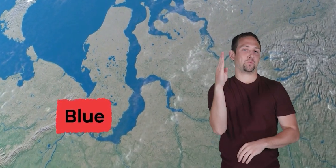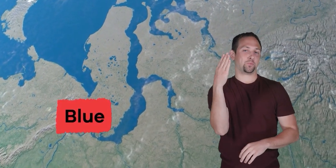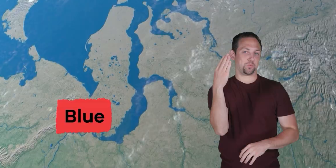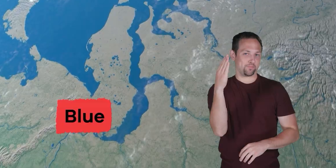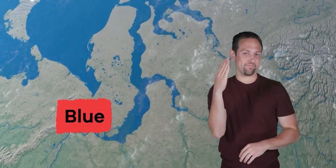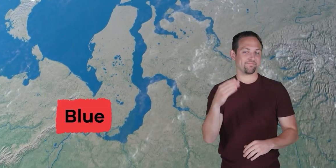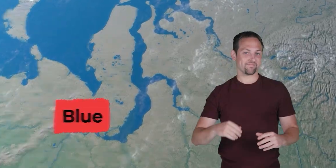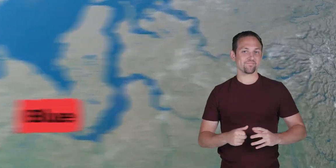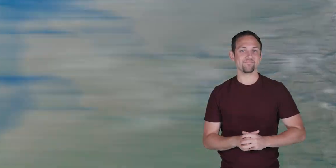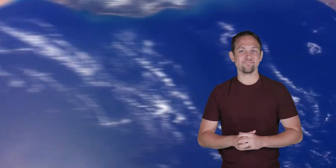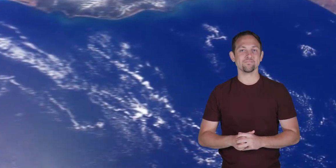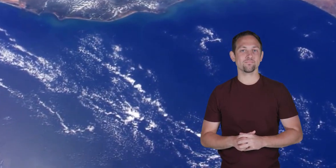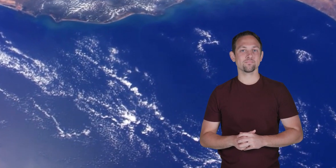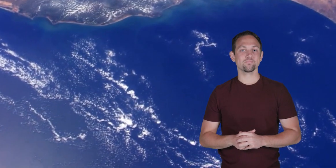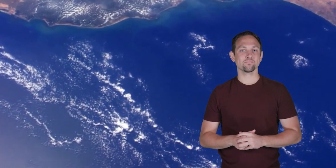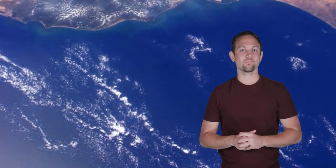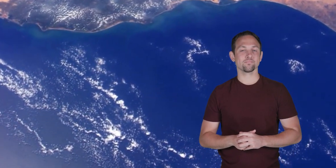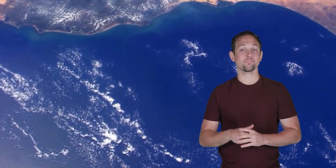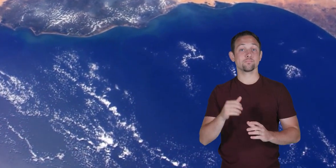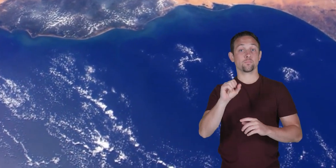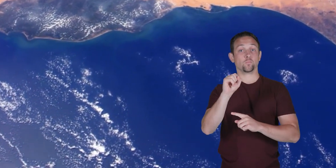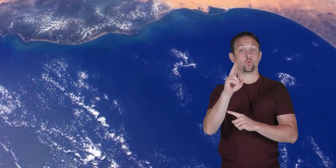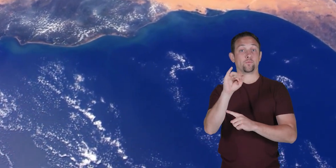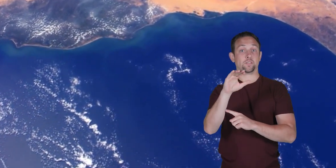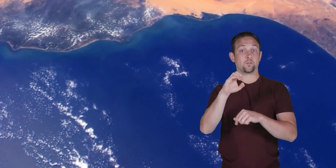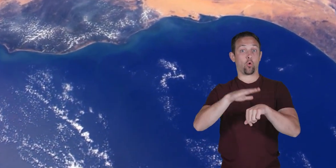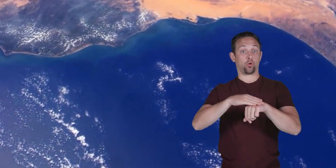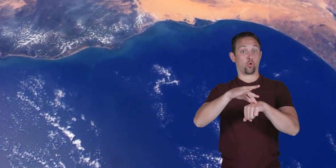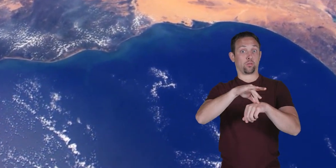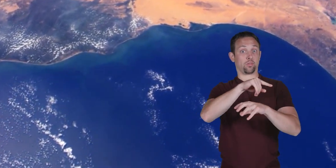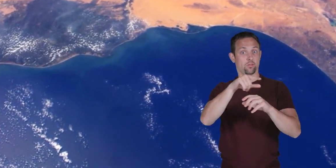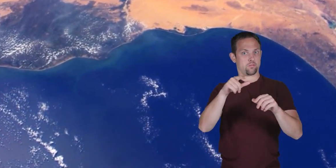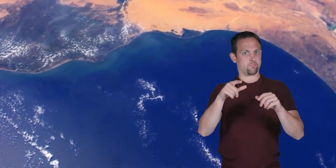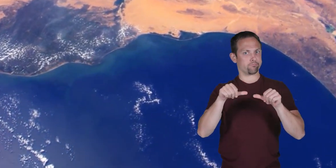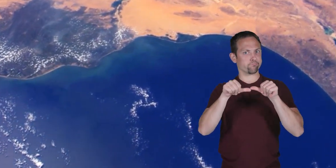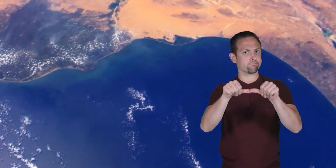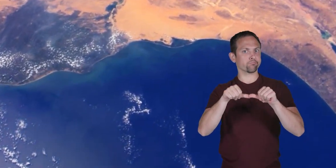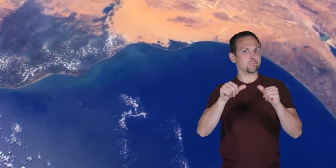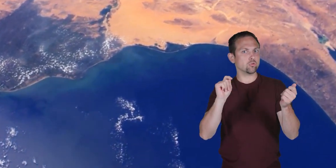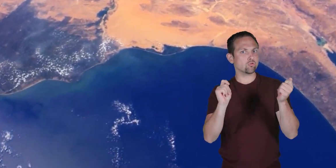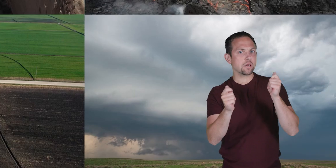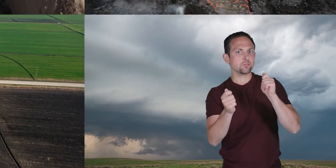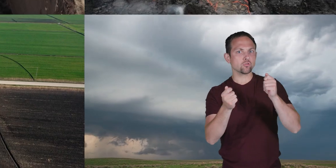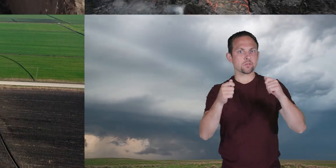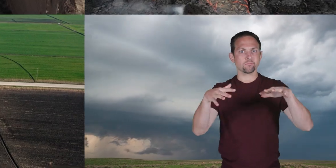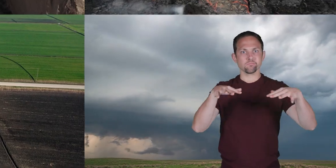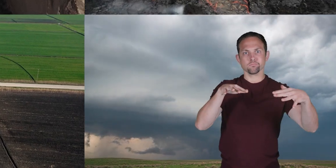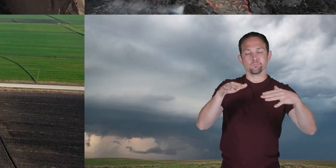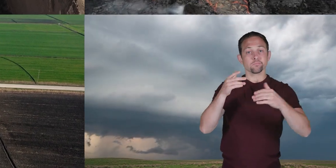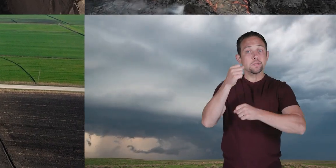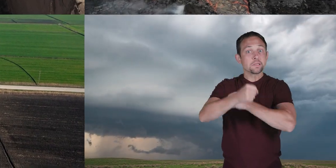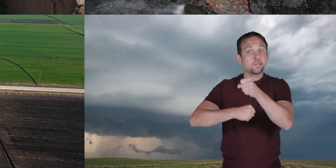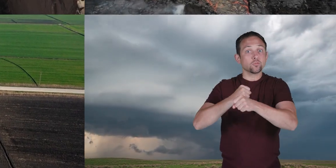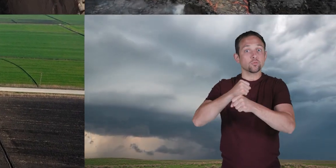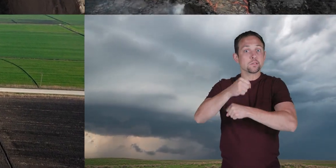the surface of the earth changes constantly over time processes like